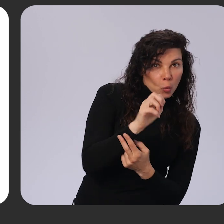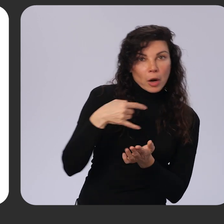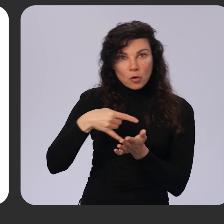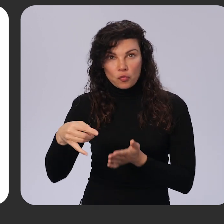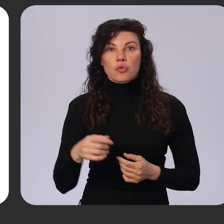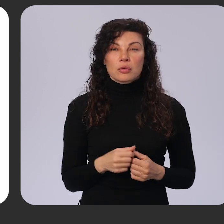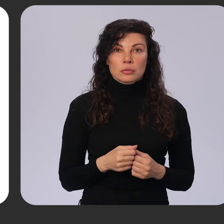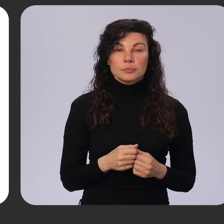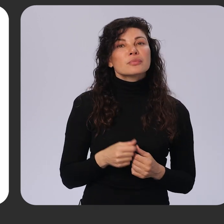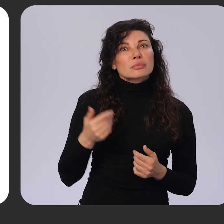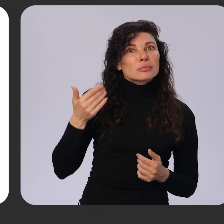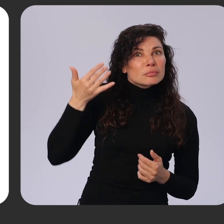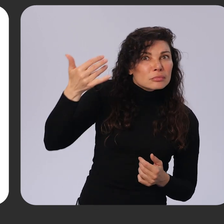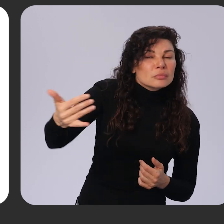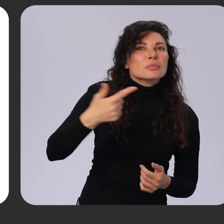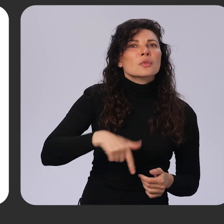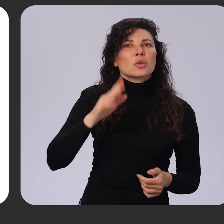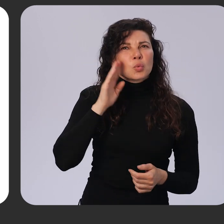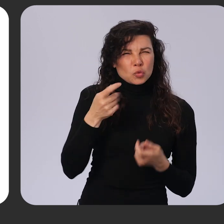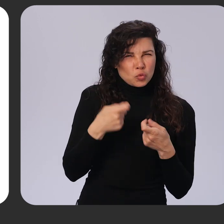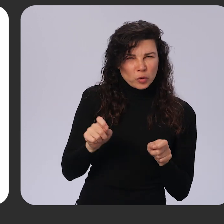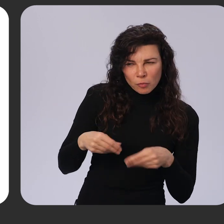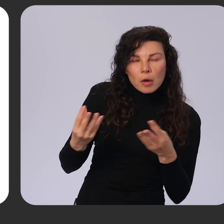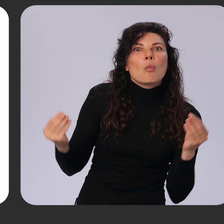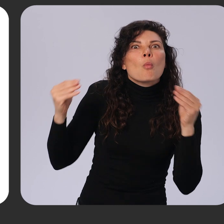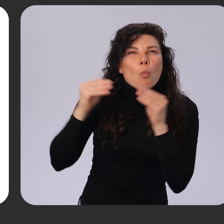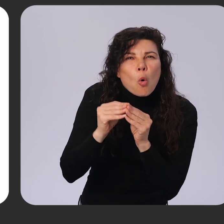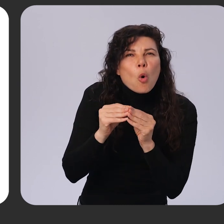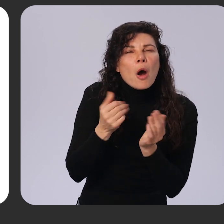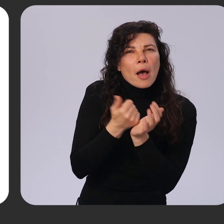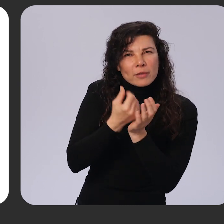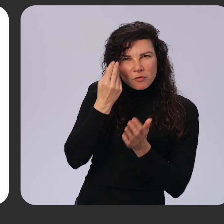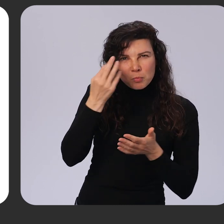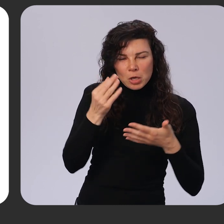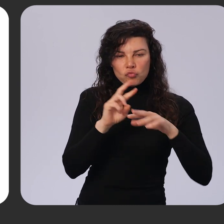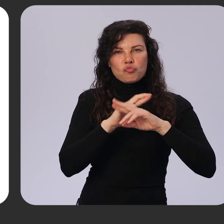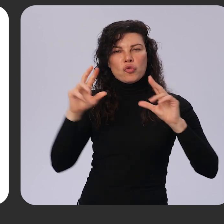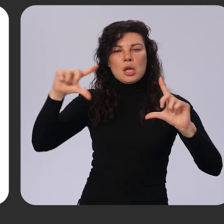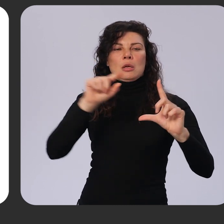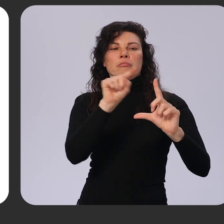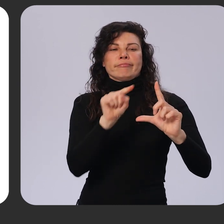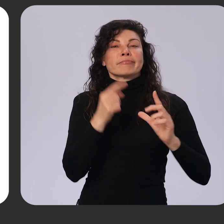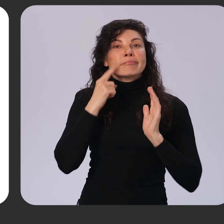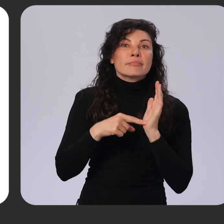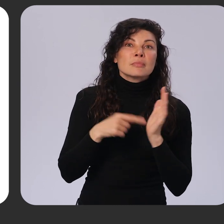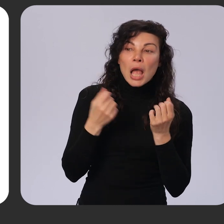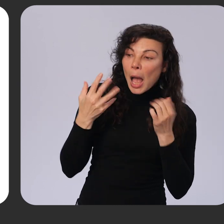In the future, we will look to provide even more helpful information about the card benefits, such as points, cashback,